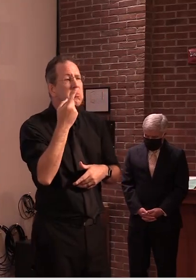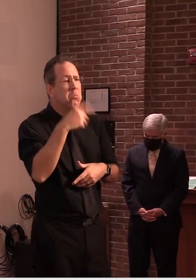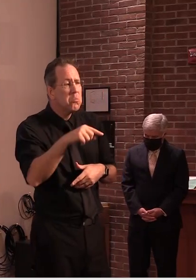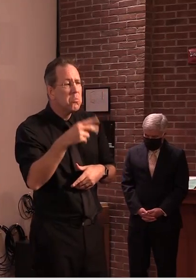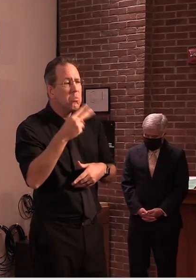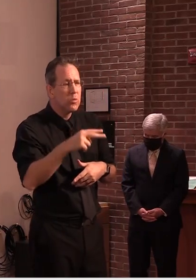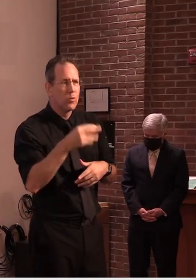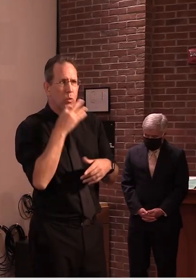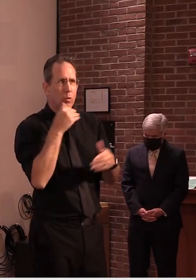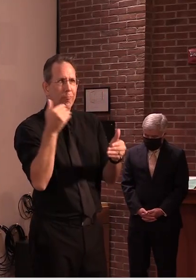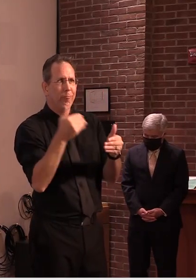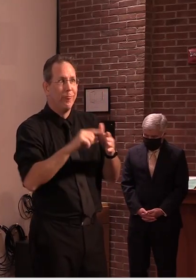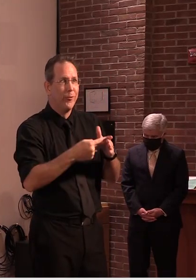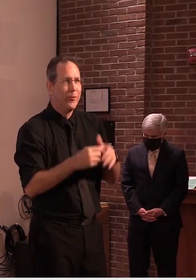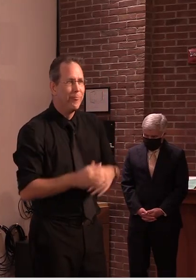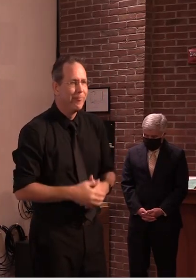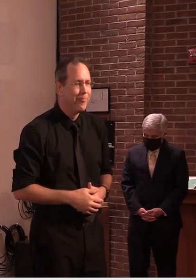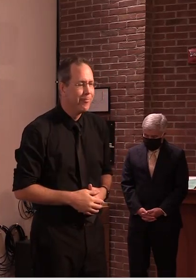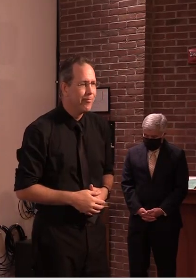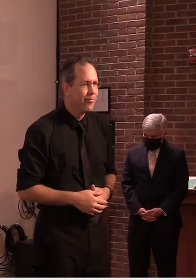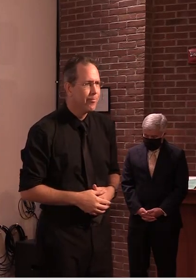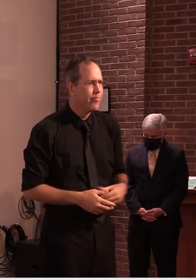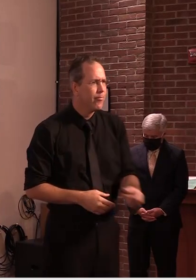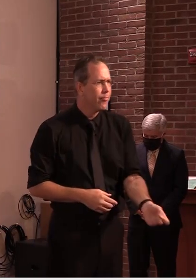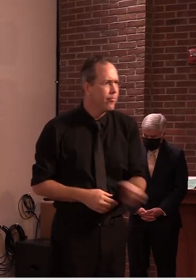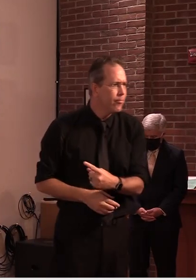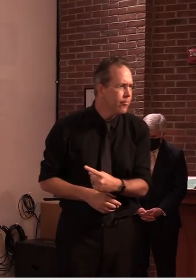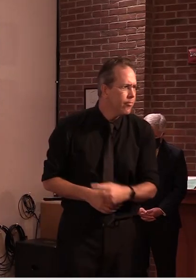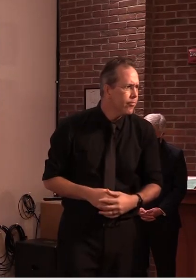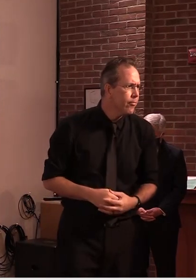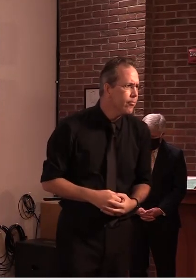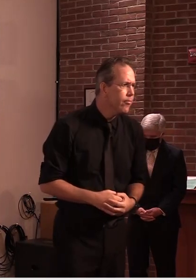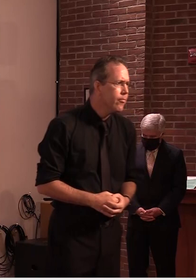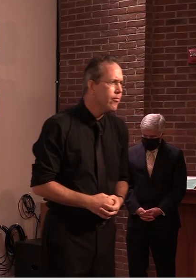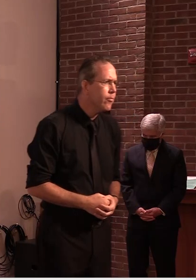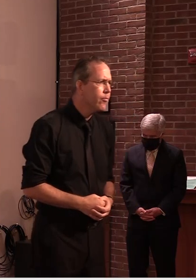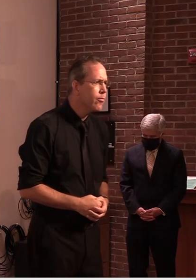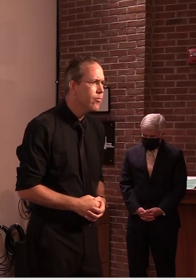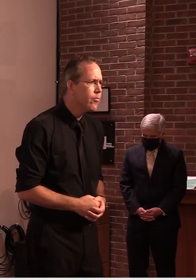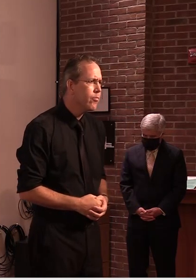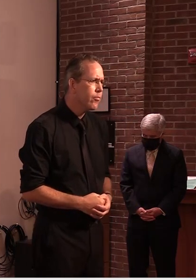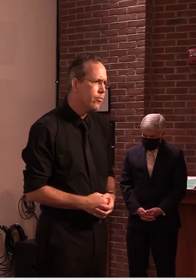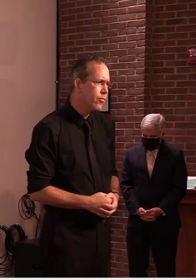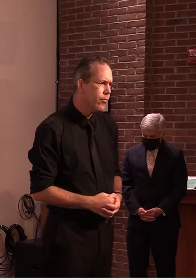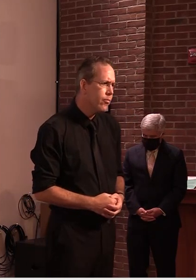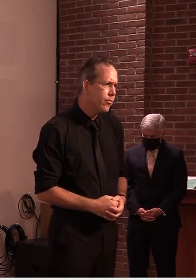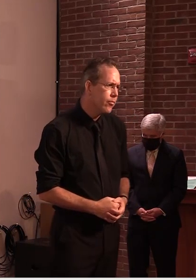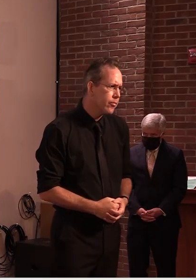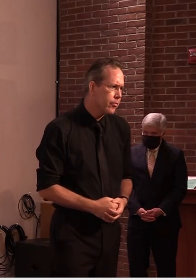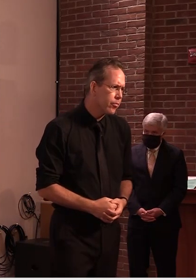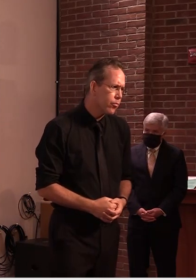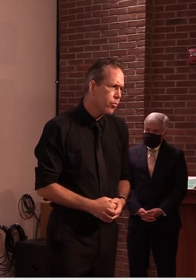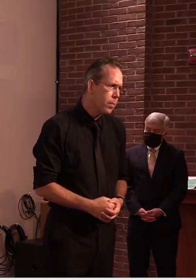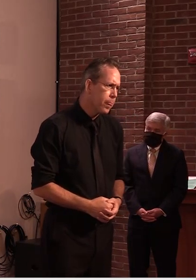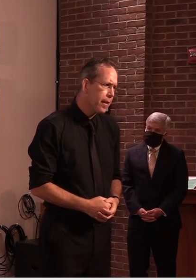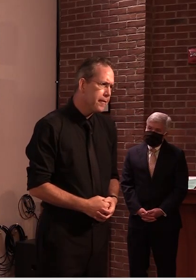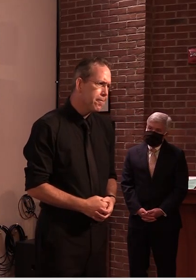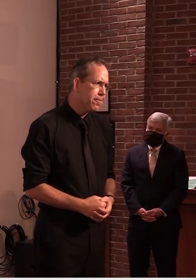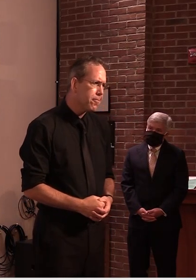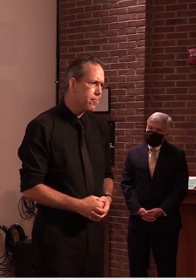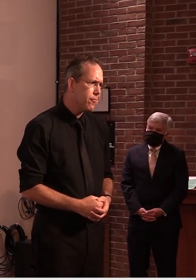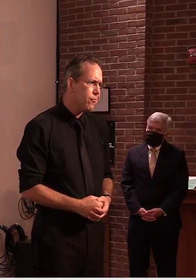so can the residents of burlington feel confident that as students return to uvm there won't be a large virus outbreak in the community at large